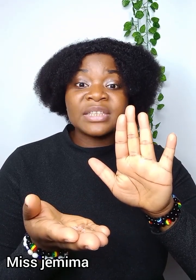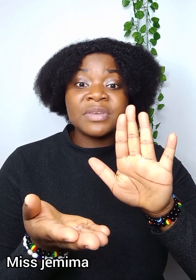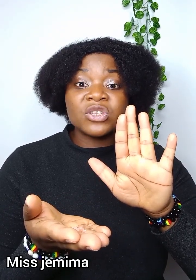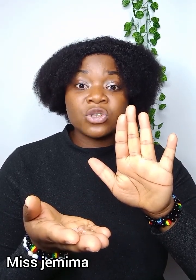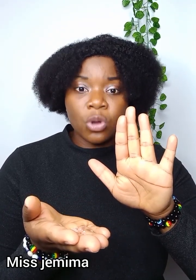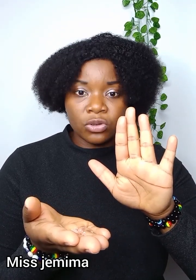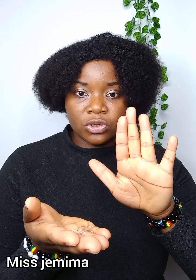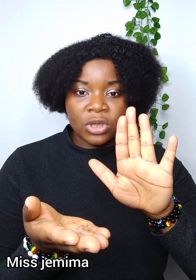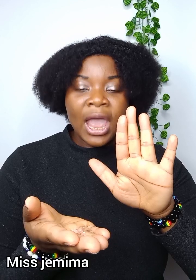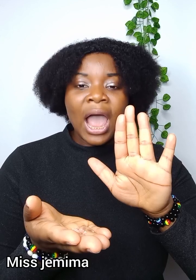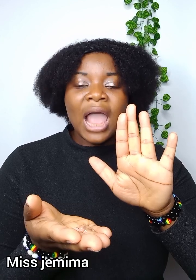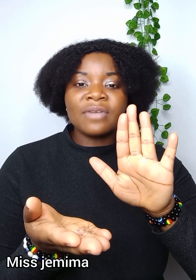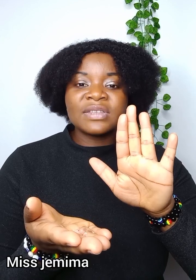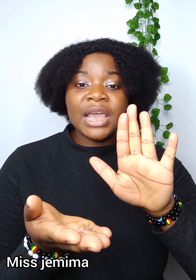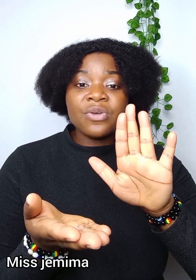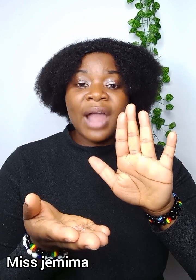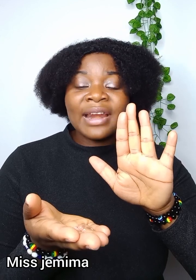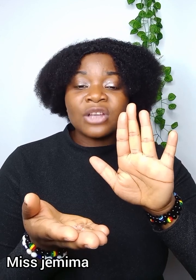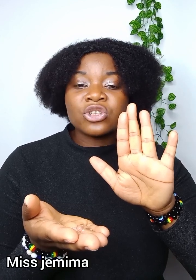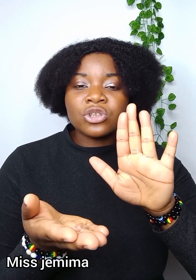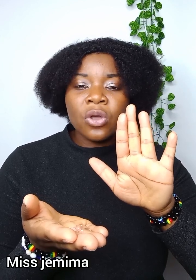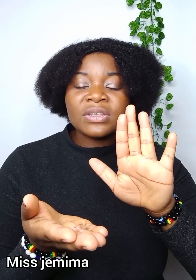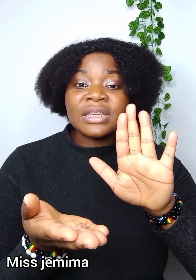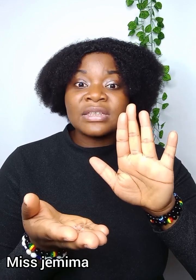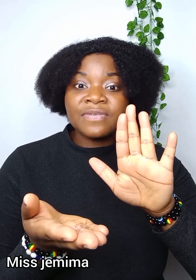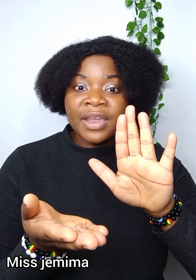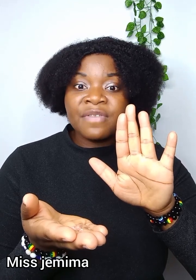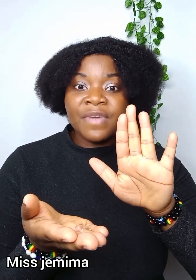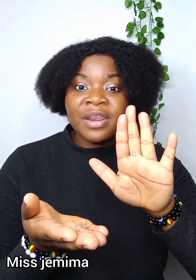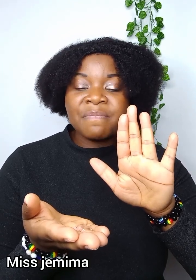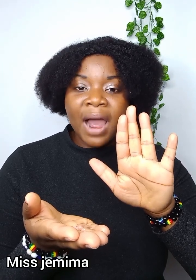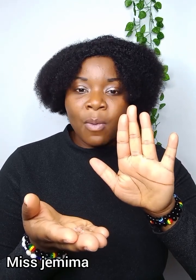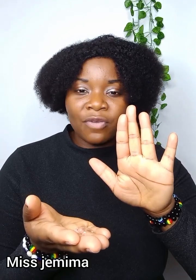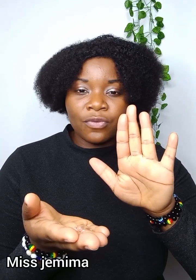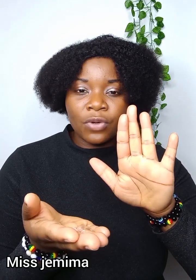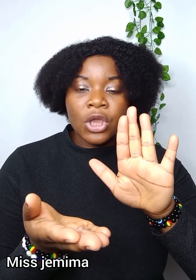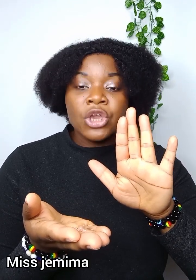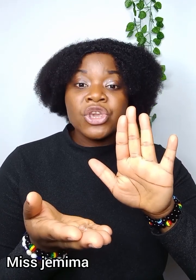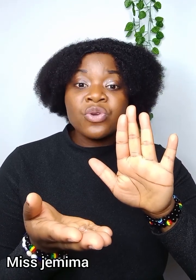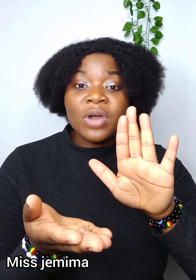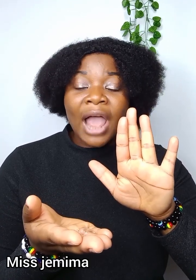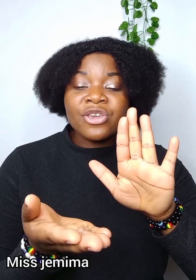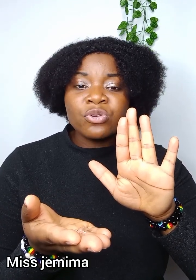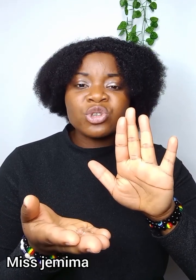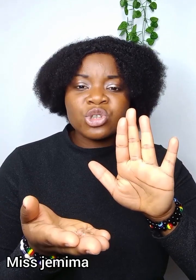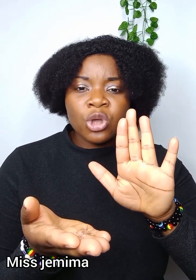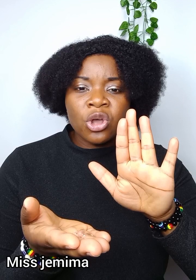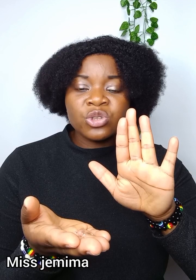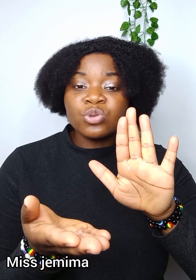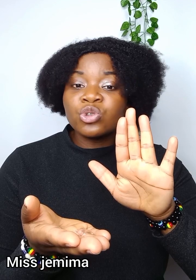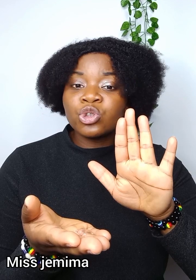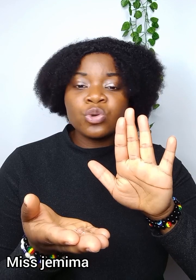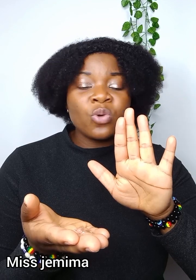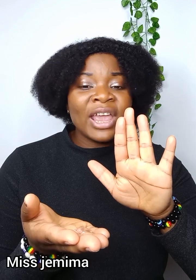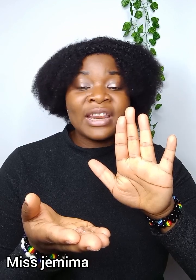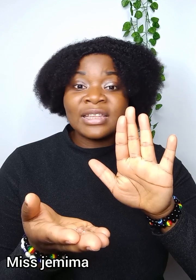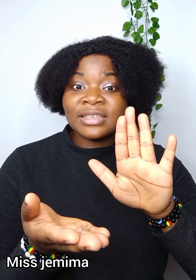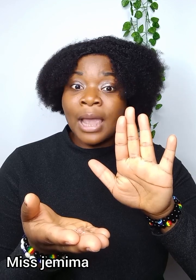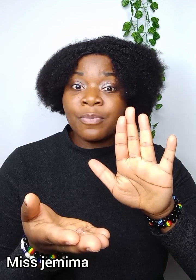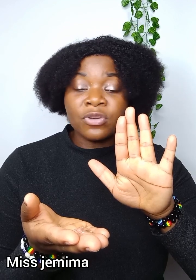me salt i have tell you guys that salt is very very powerful you can use salt to do any type of